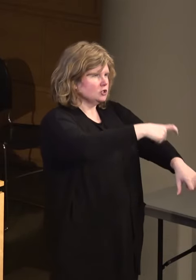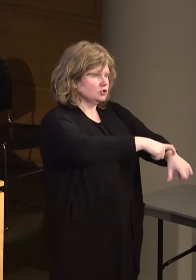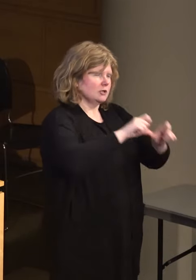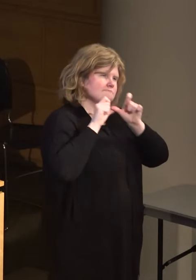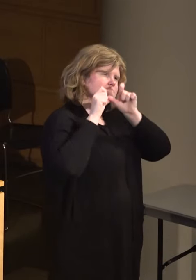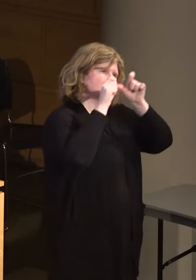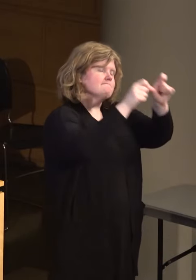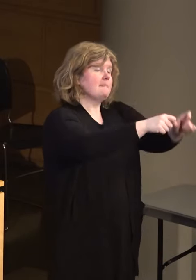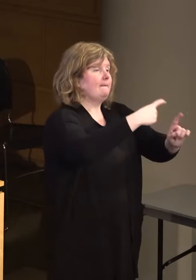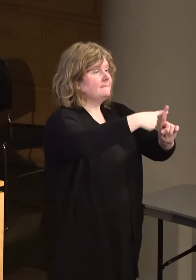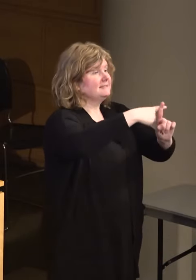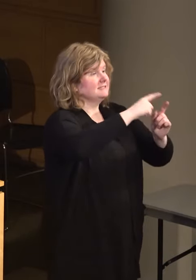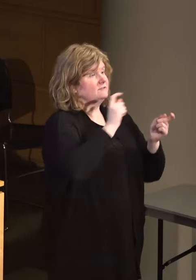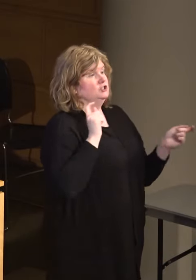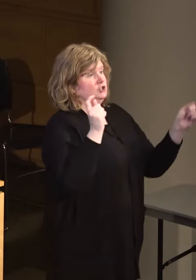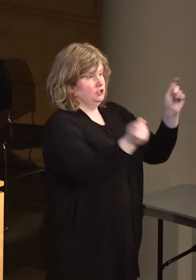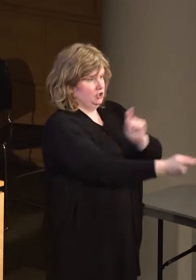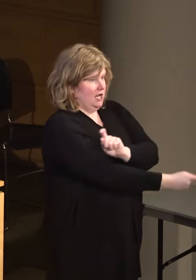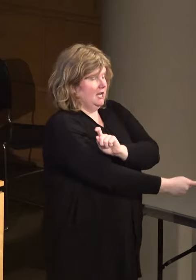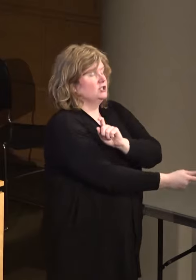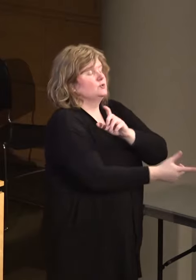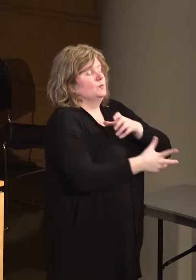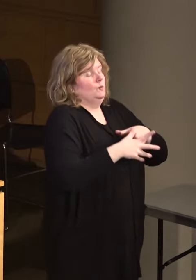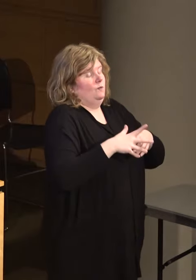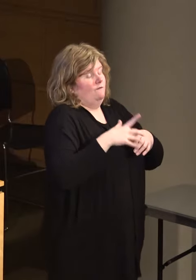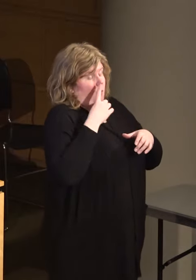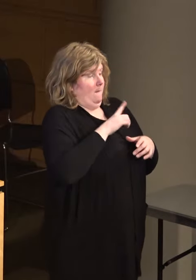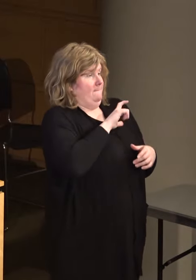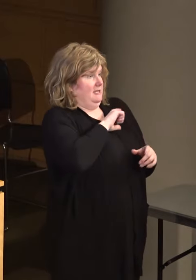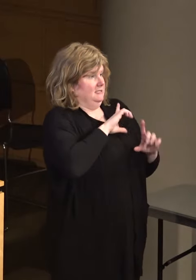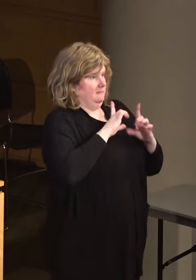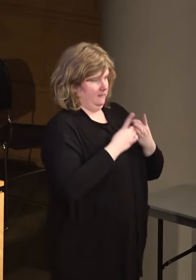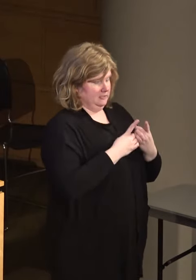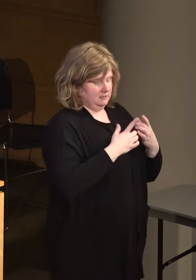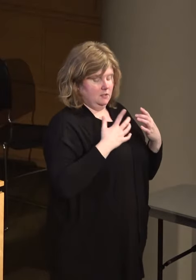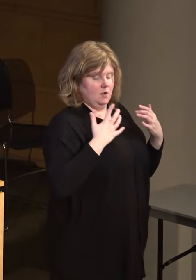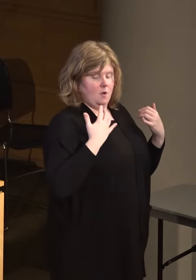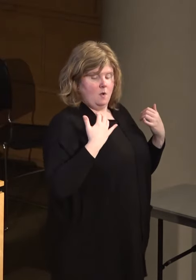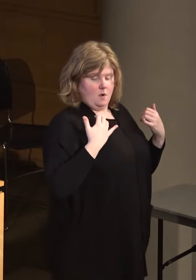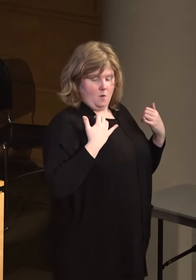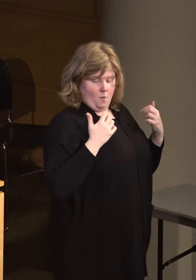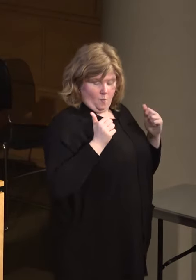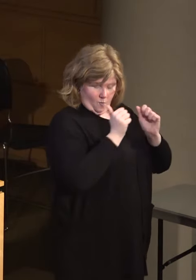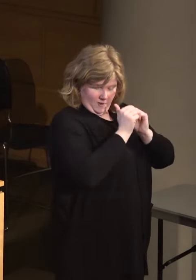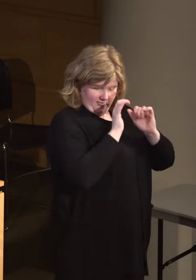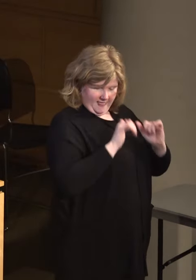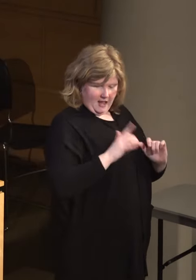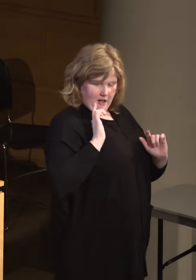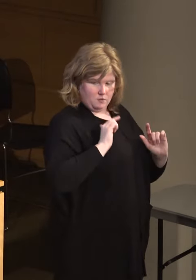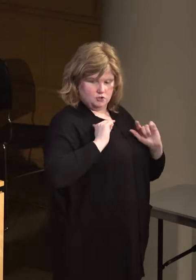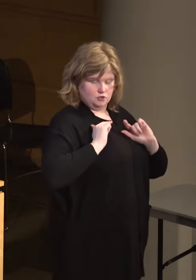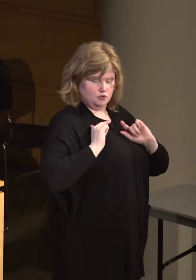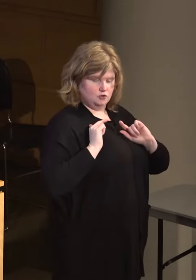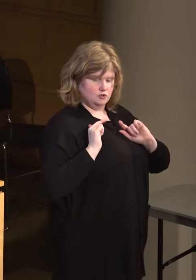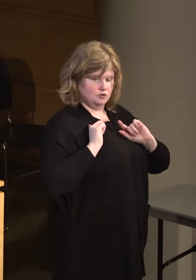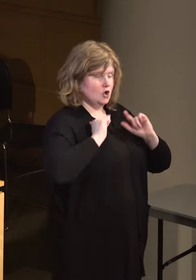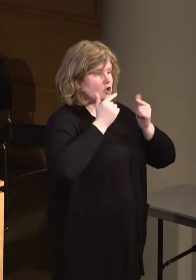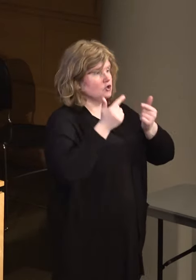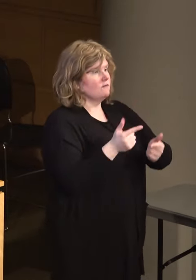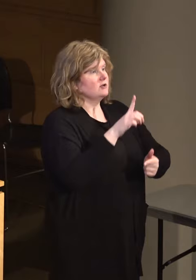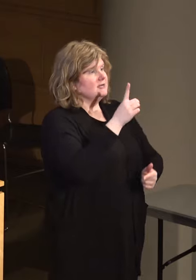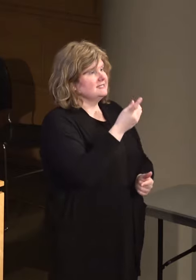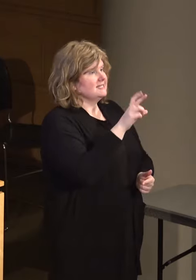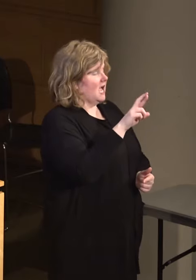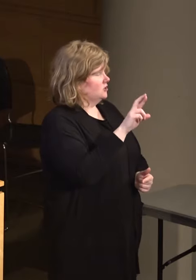positive change within police departments. So, with that, I am going to turn it over to Dr.